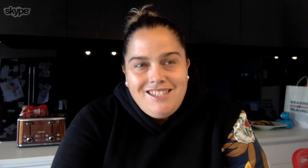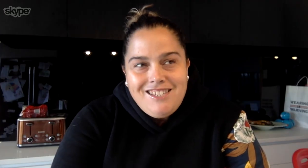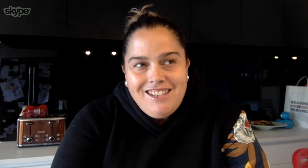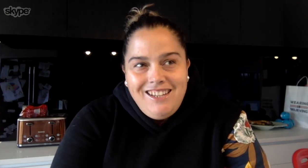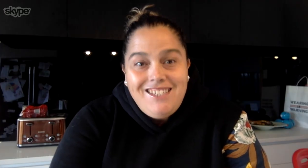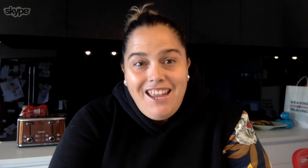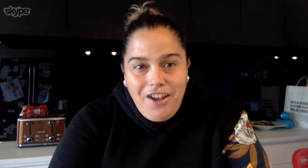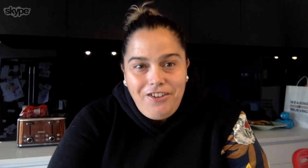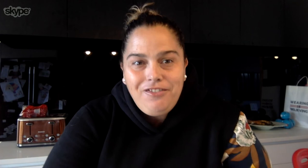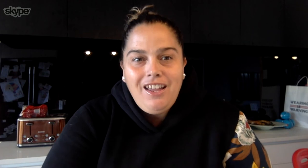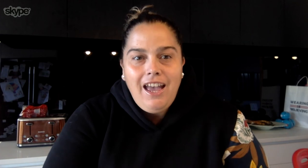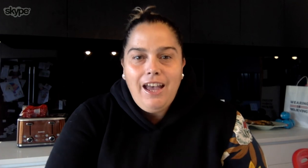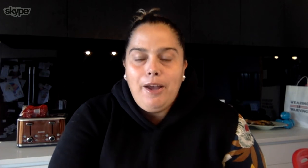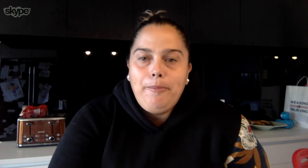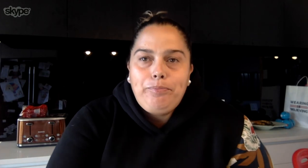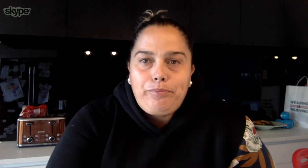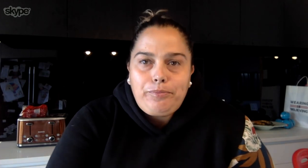Yes yes and no